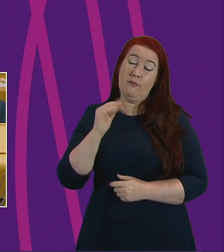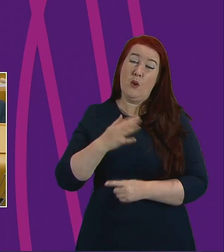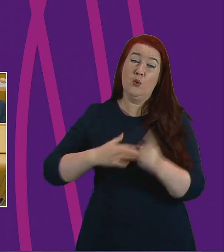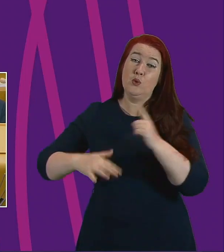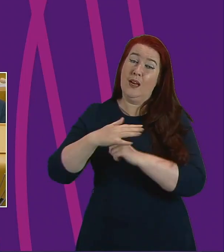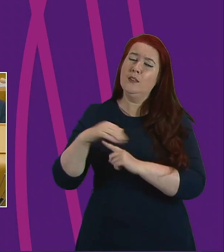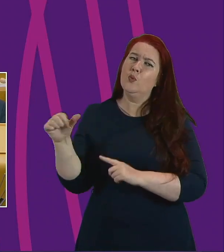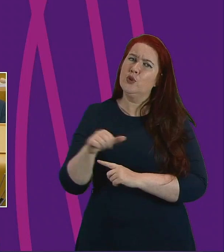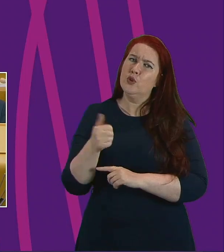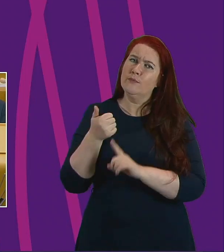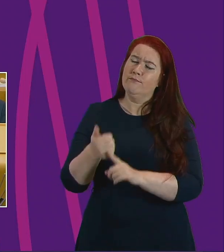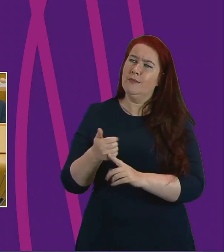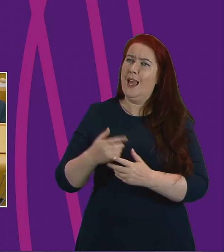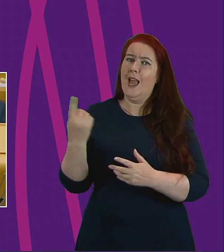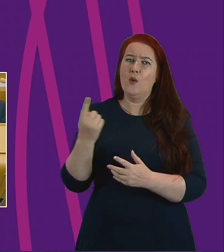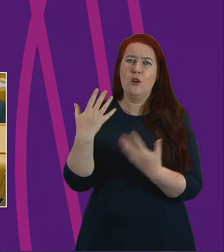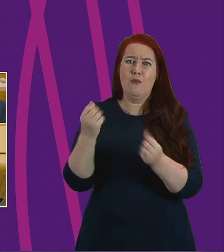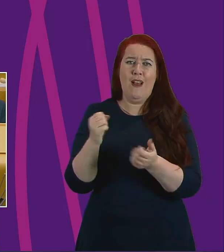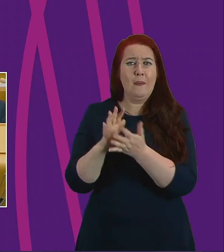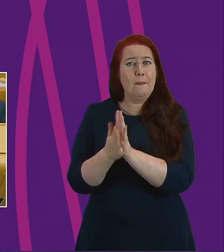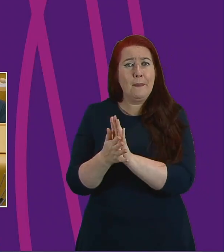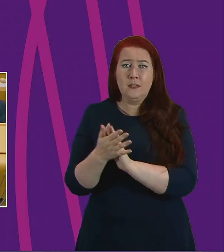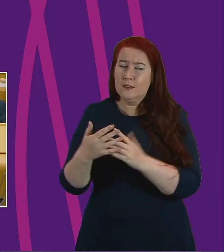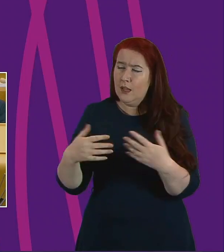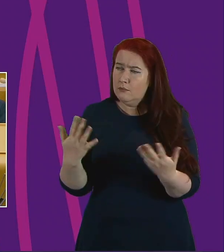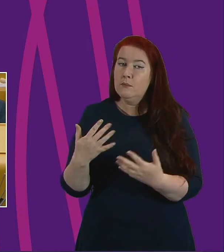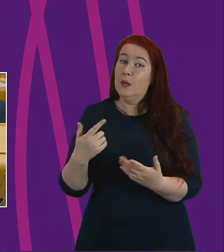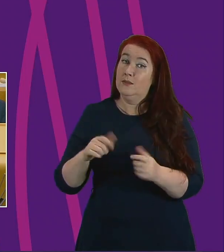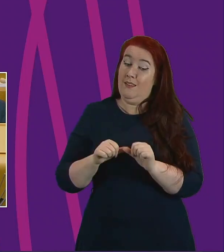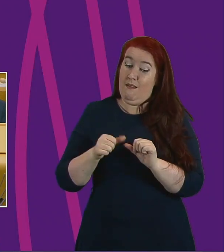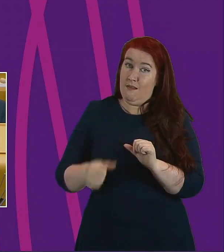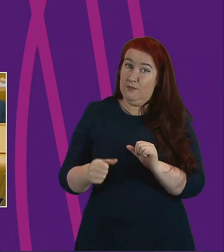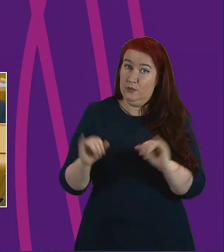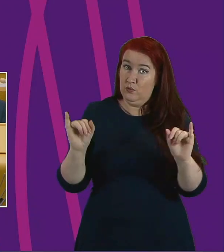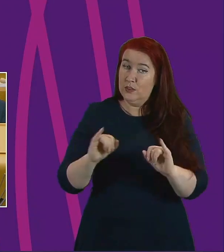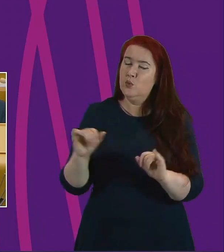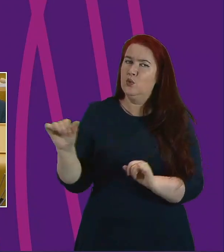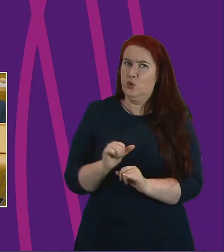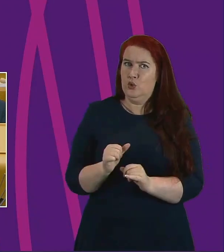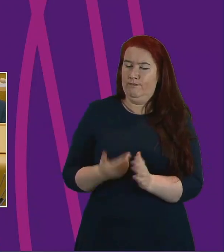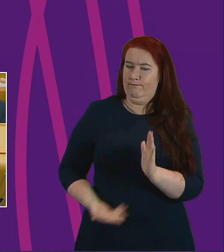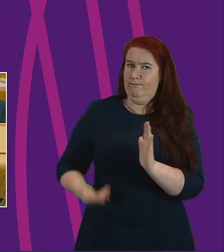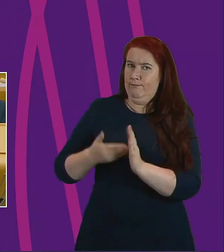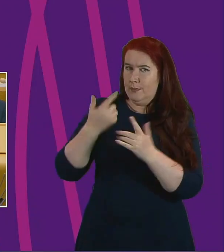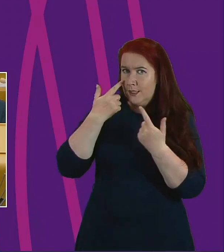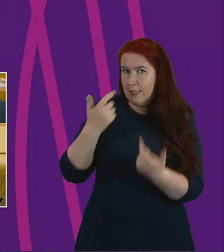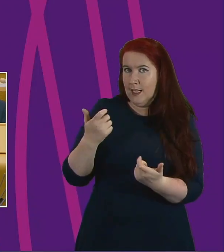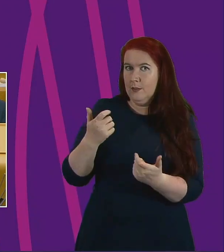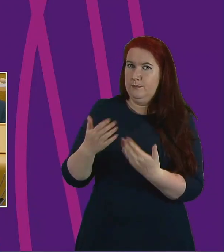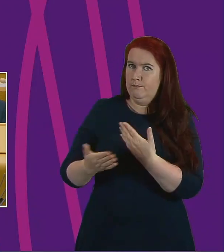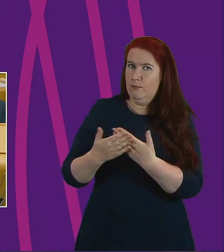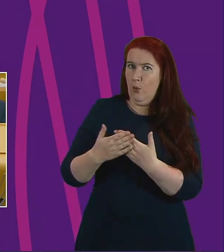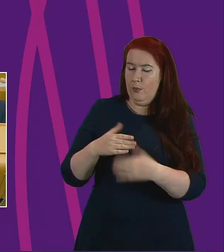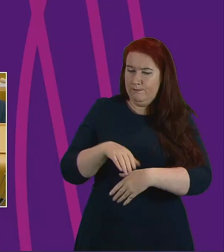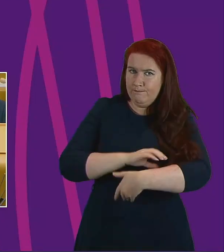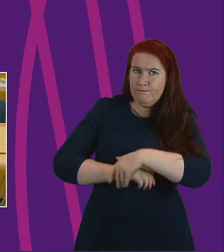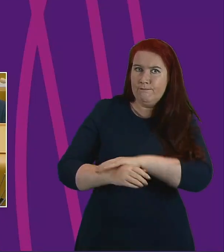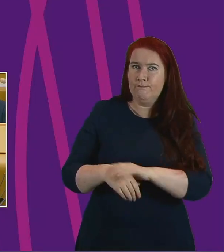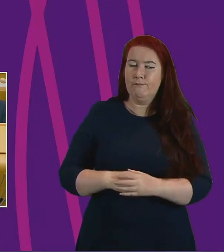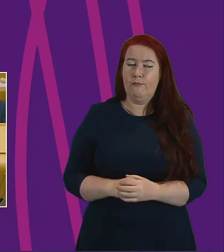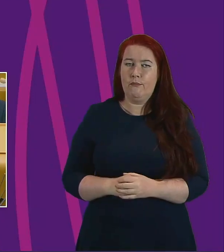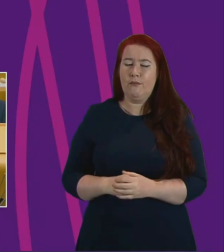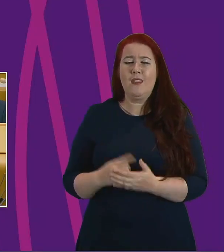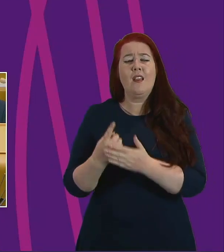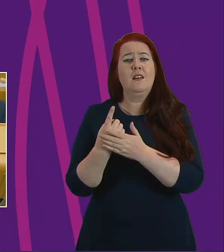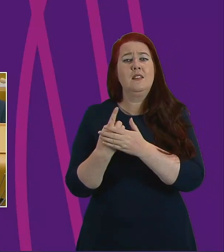with impairments, and in the aftermath of this crisis, we will have to take extra care and be more proactive in that. Self-isolation and anxiety